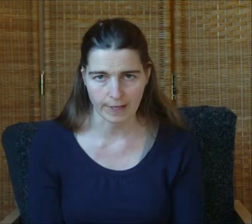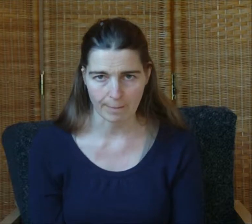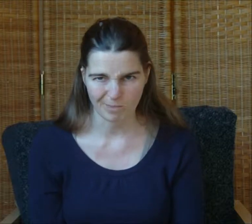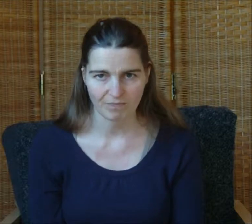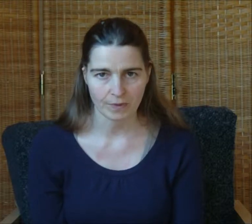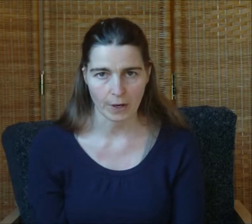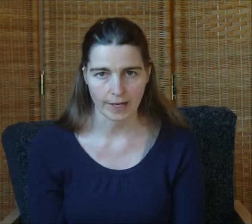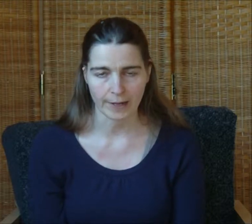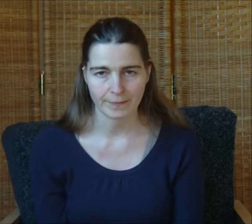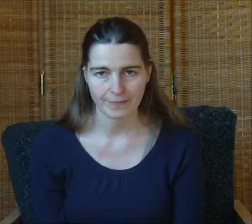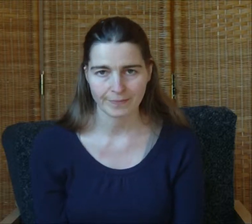again. Okay.